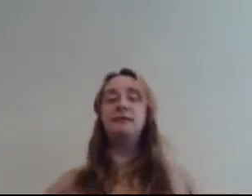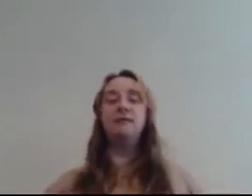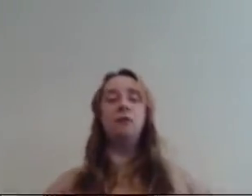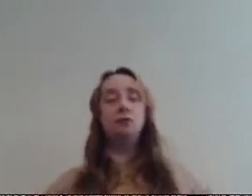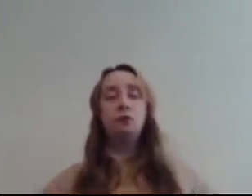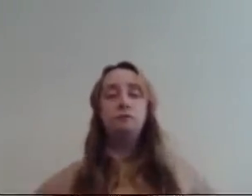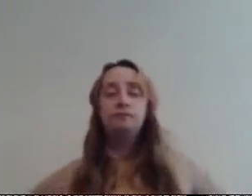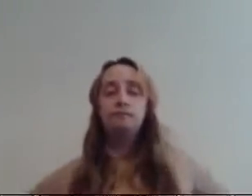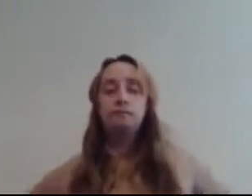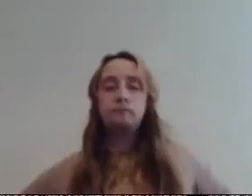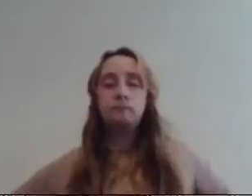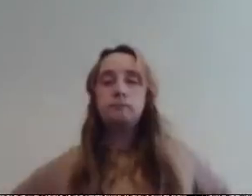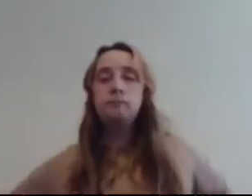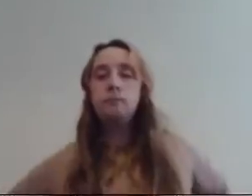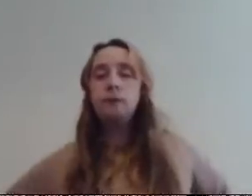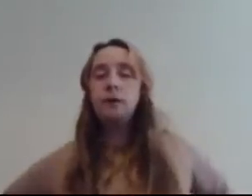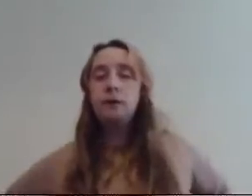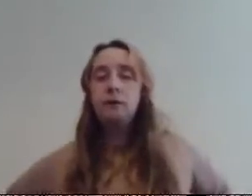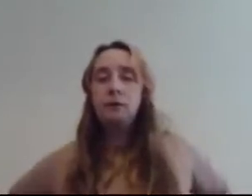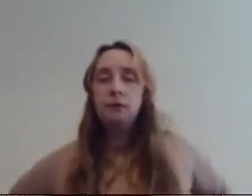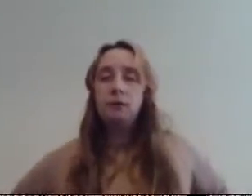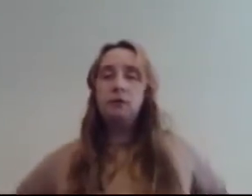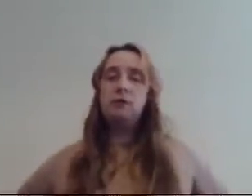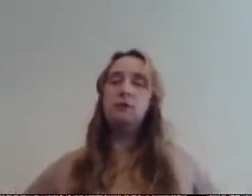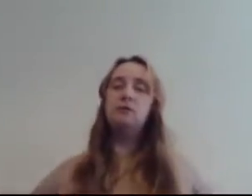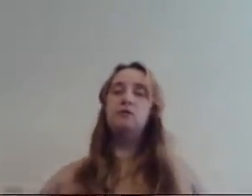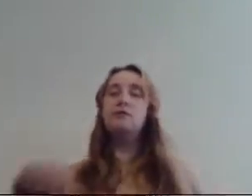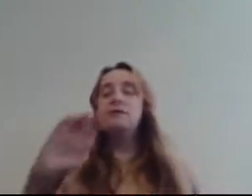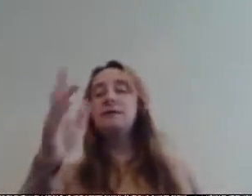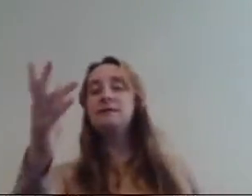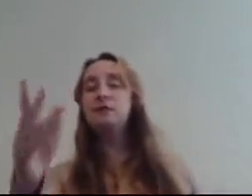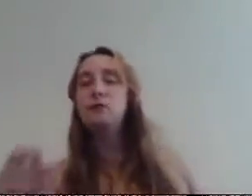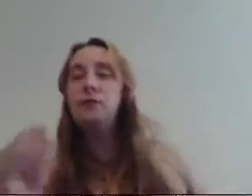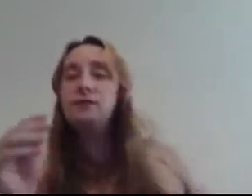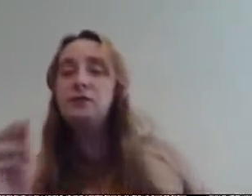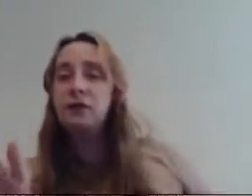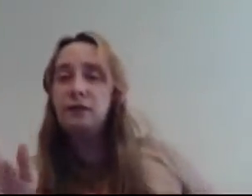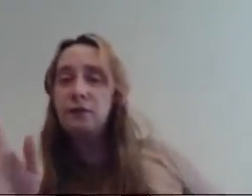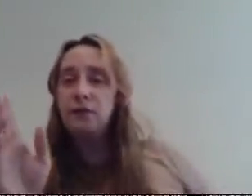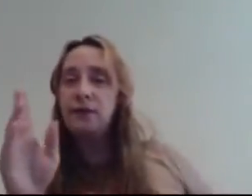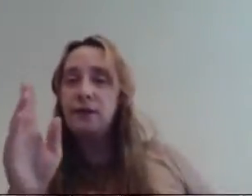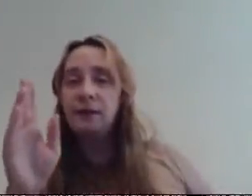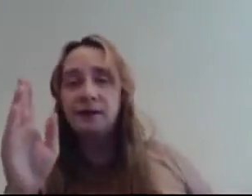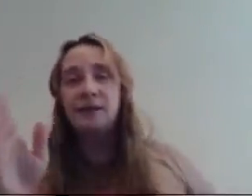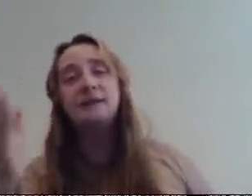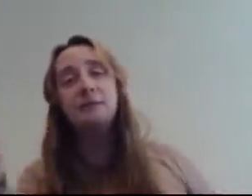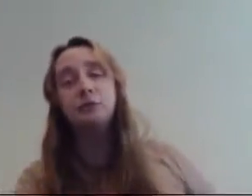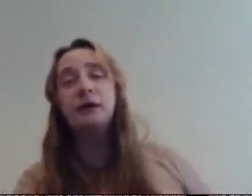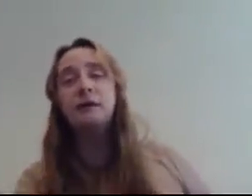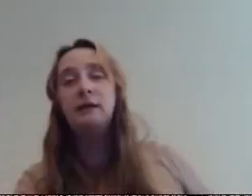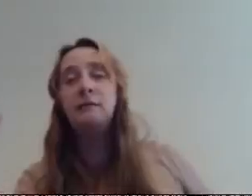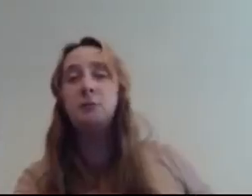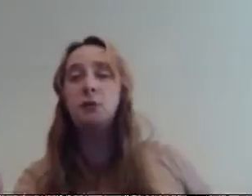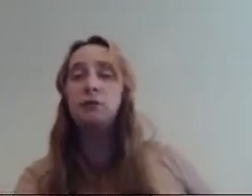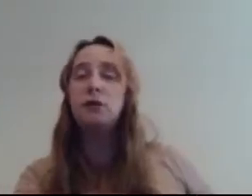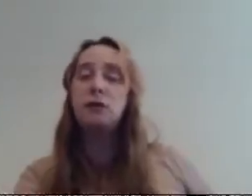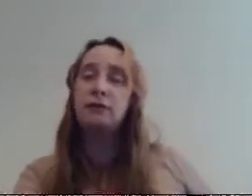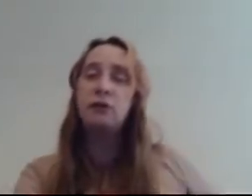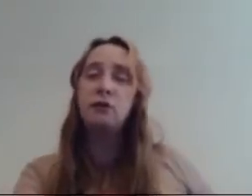then also just like this i don't know if this is going to continue from the next episode i don't know if it's to